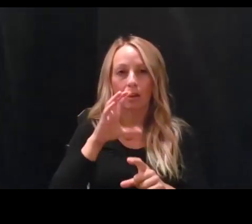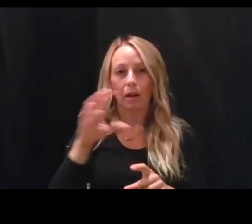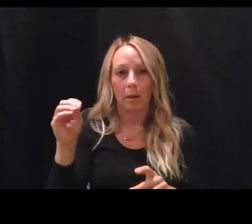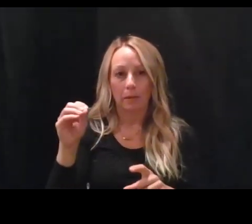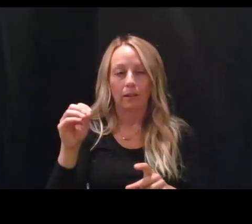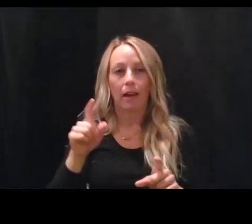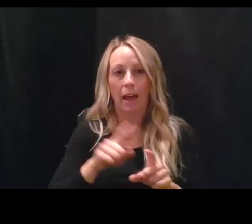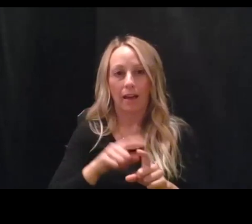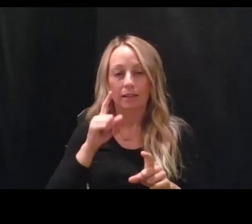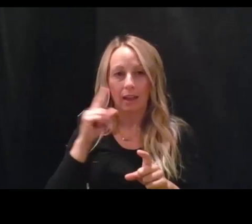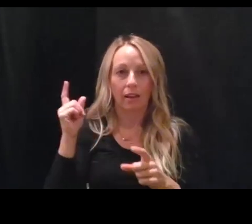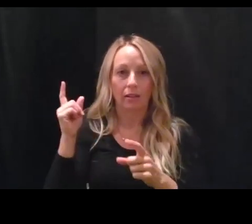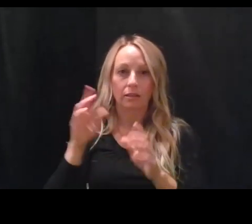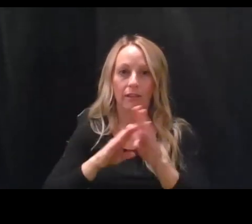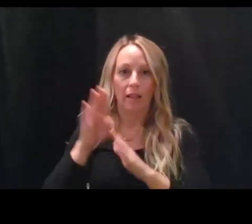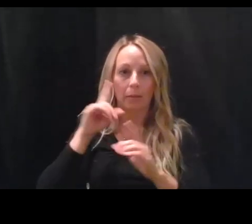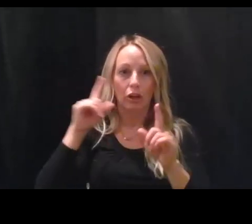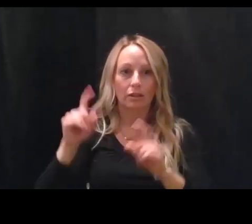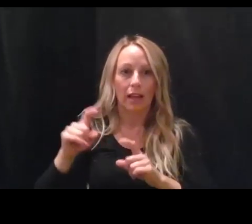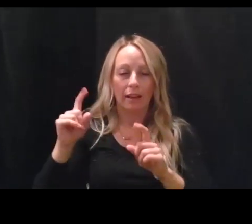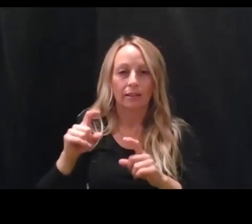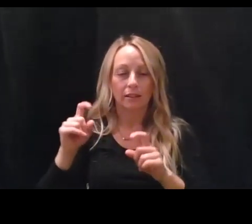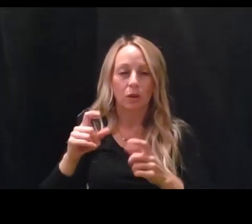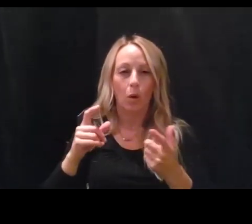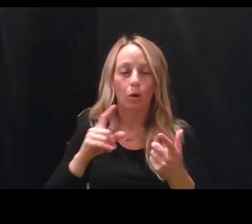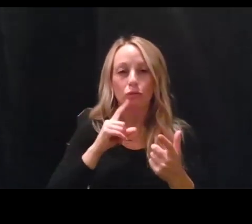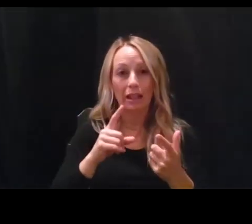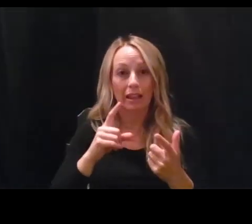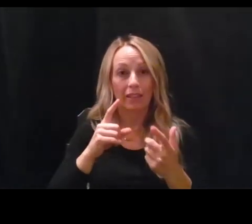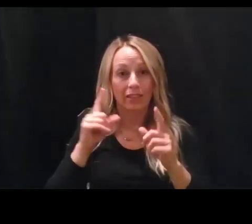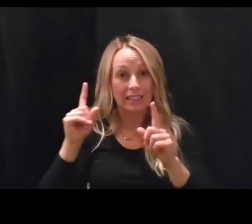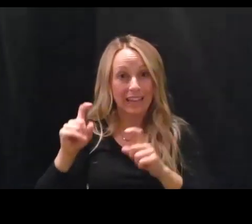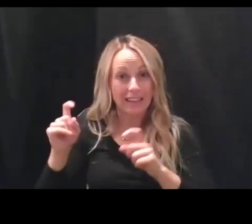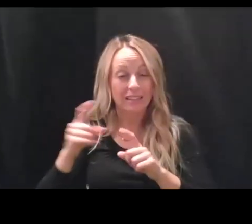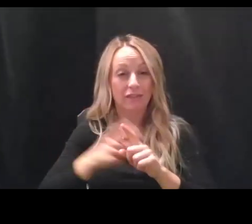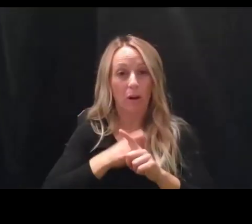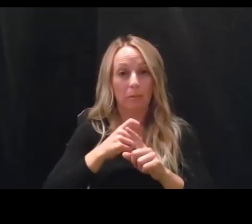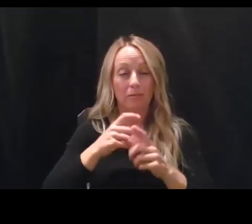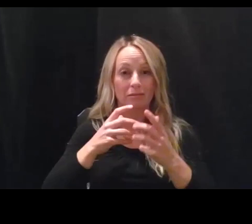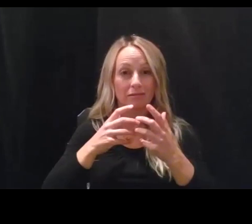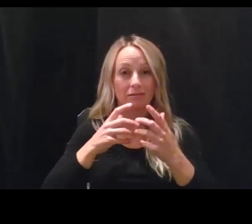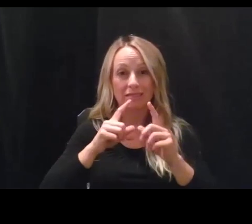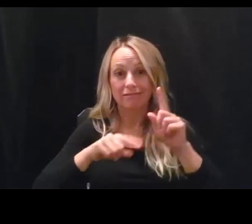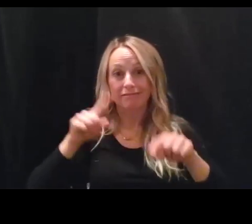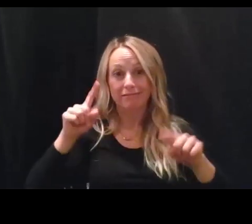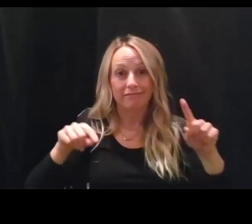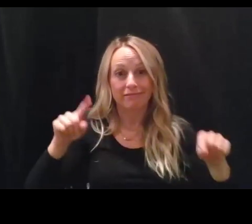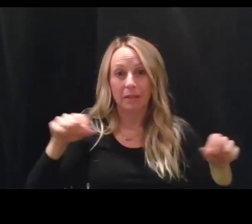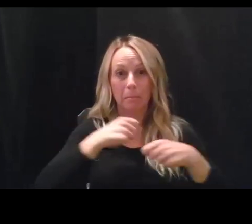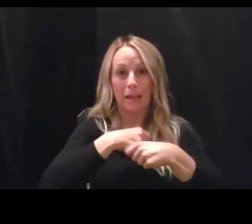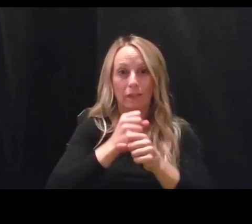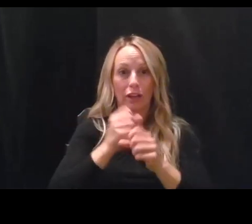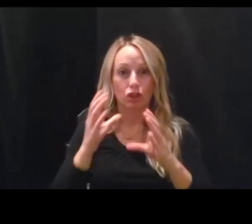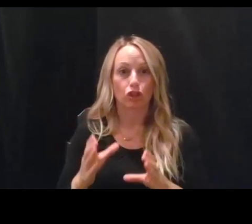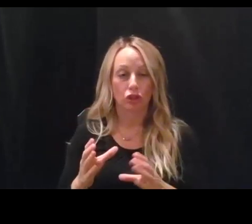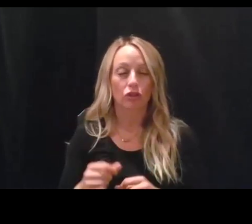assay forward. So they vary a little bit from, um, from manufacturer to manufacturer. In general,